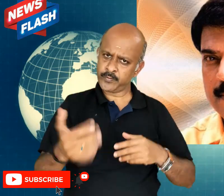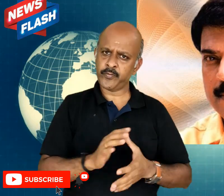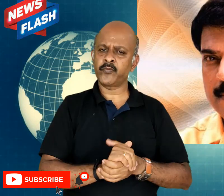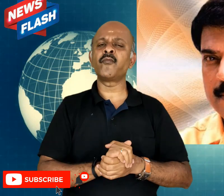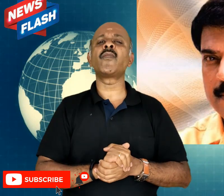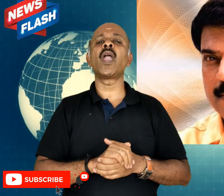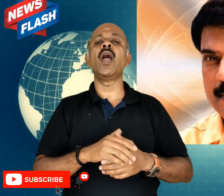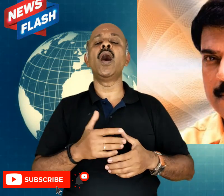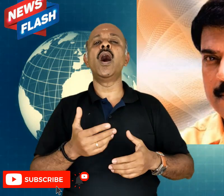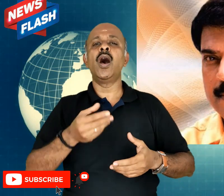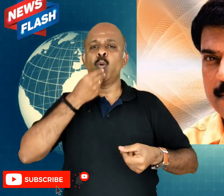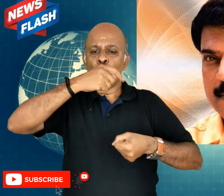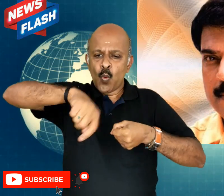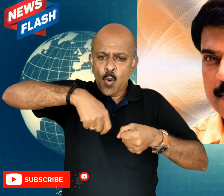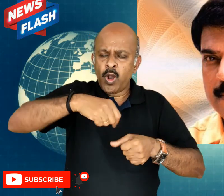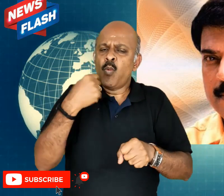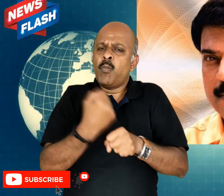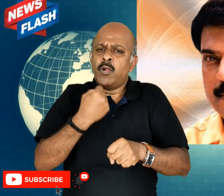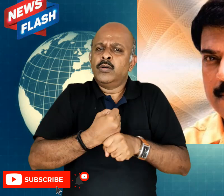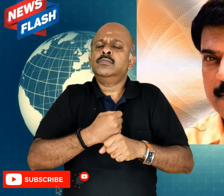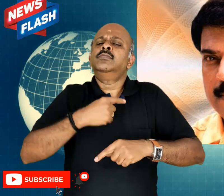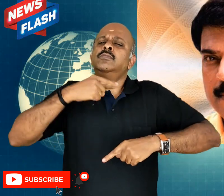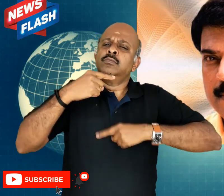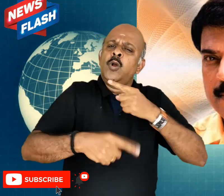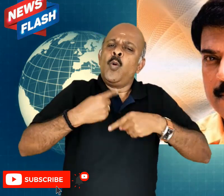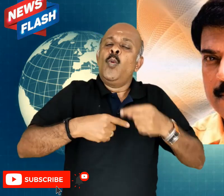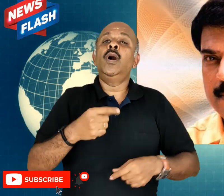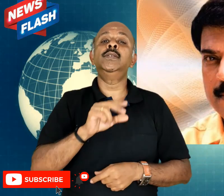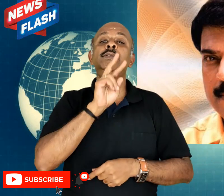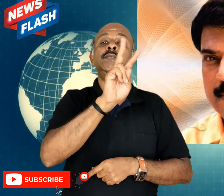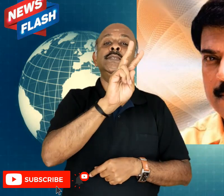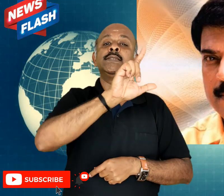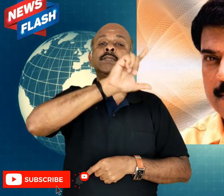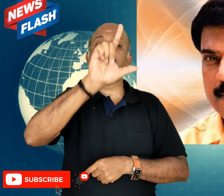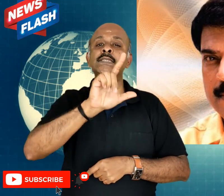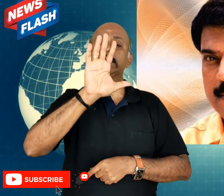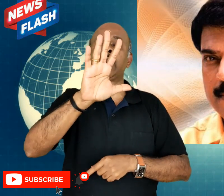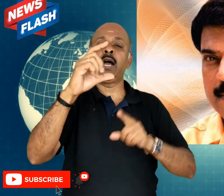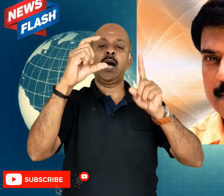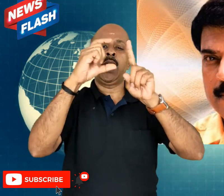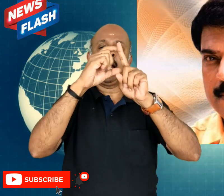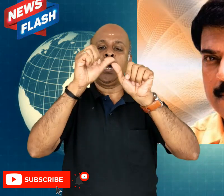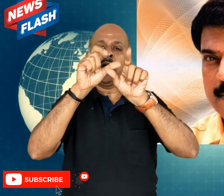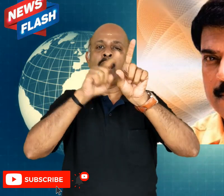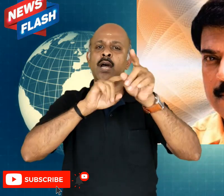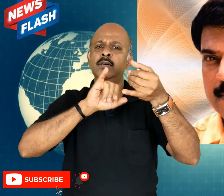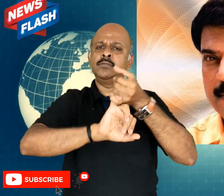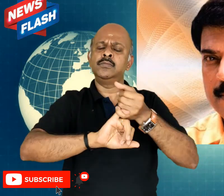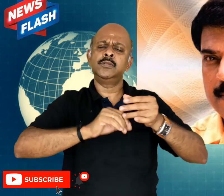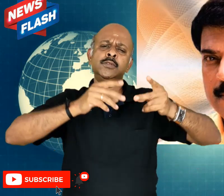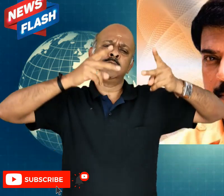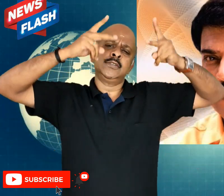and relaxing. He has been involved in various other activities inside their bungalow